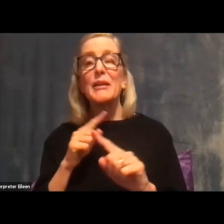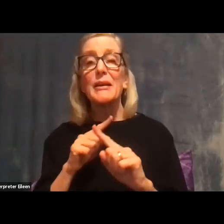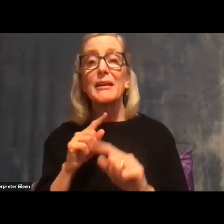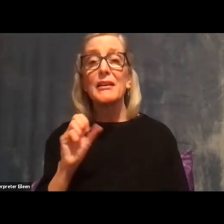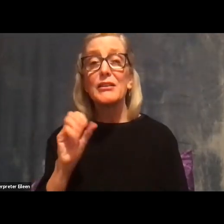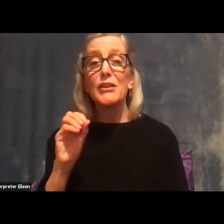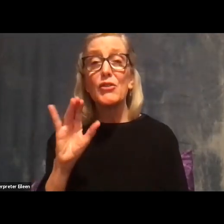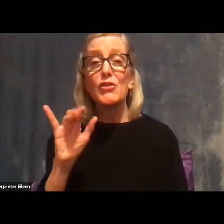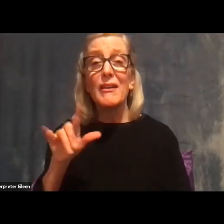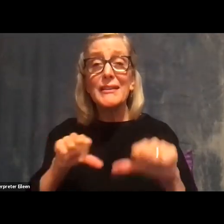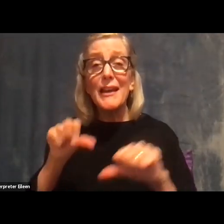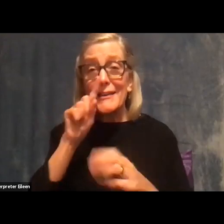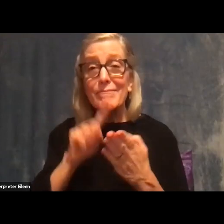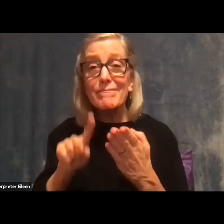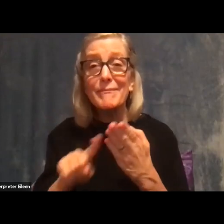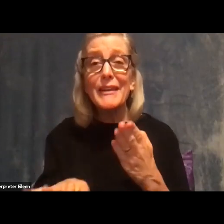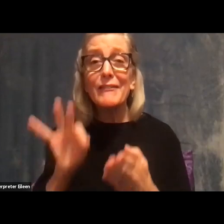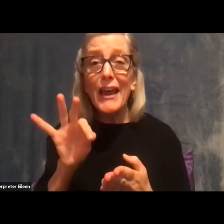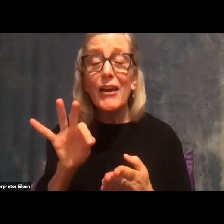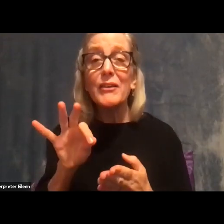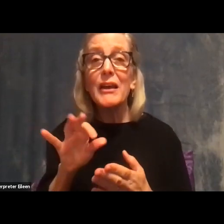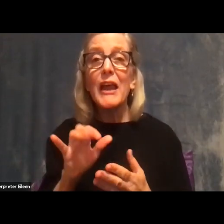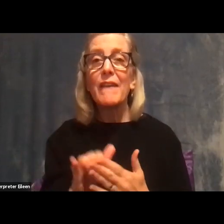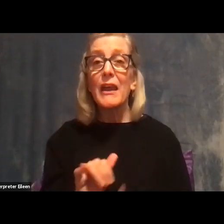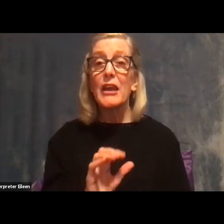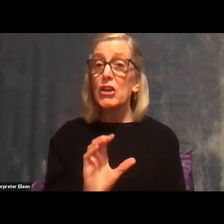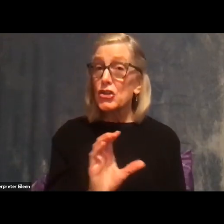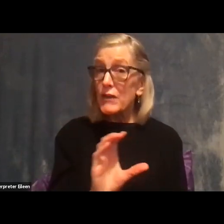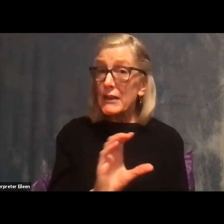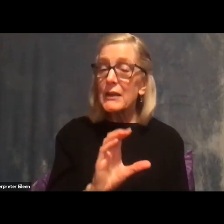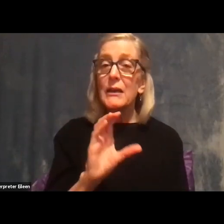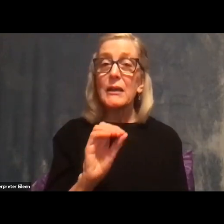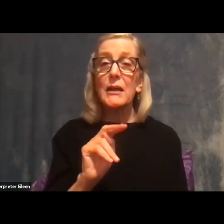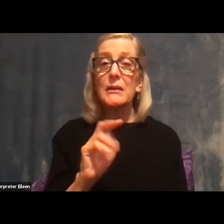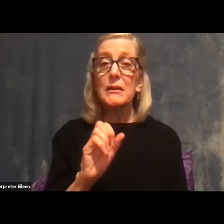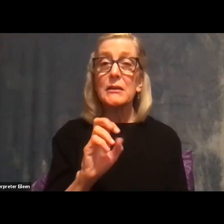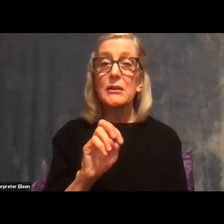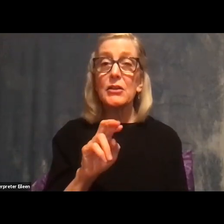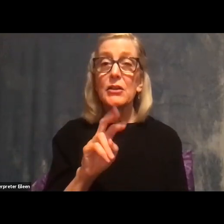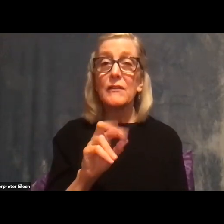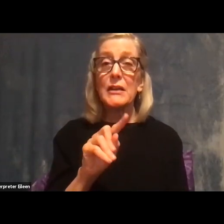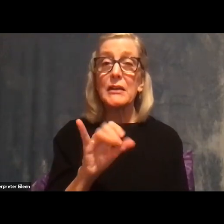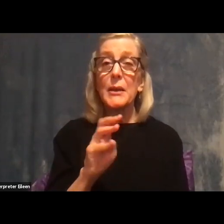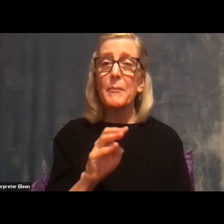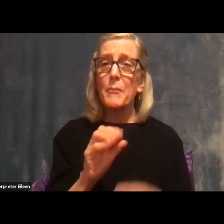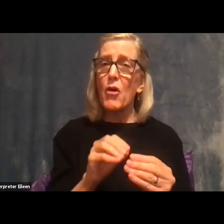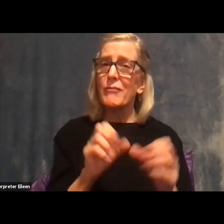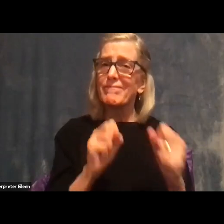that conservatism is especially associated with many of these things we've just mentioned. We see, for example, more